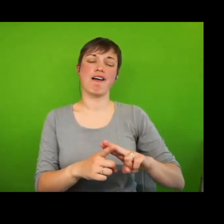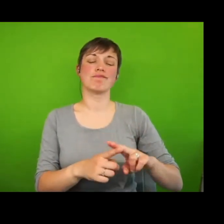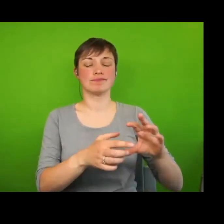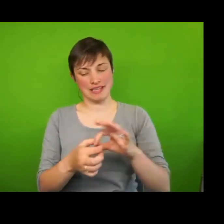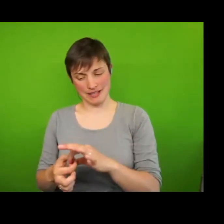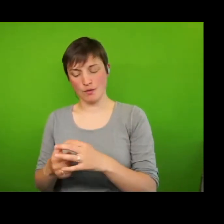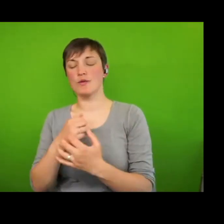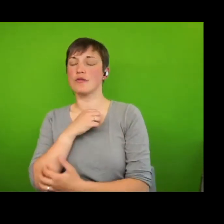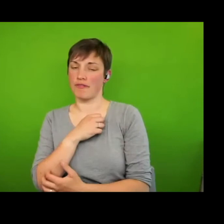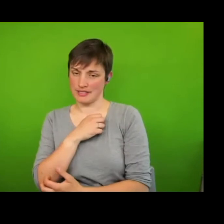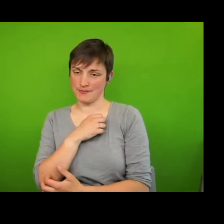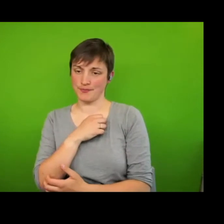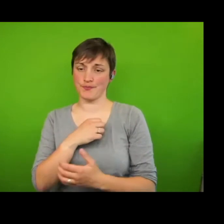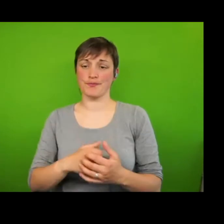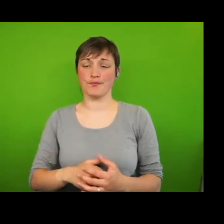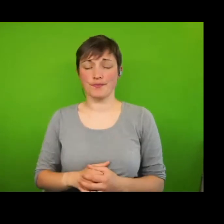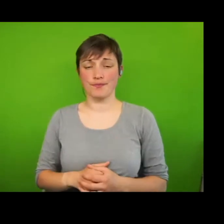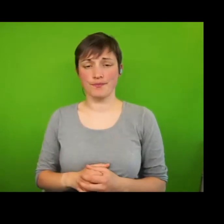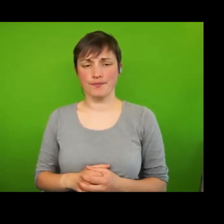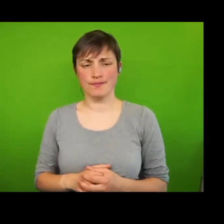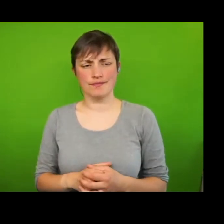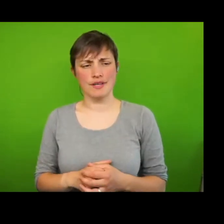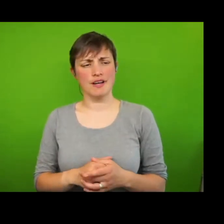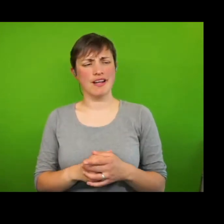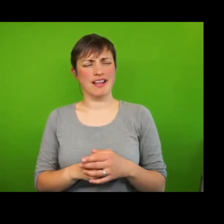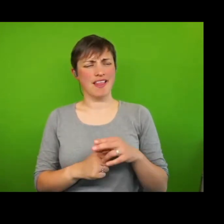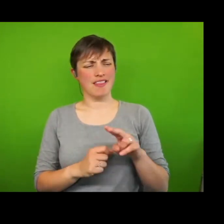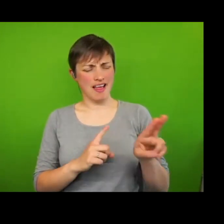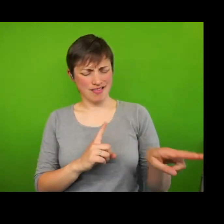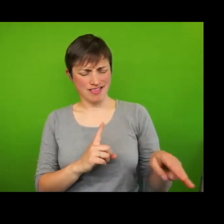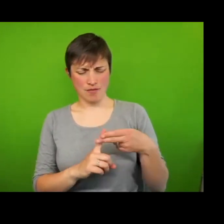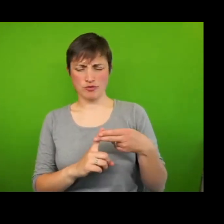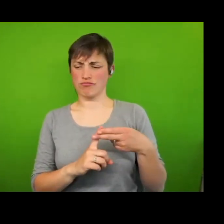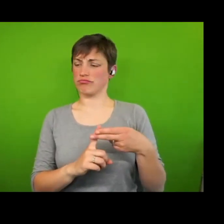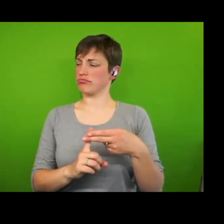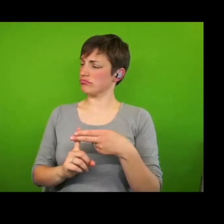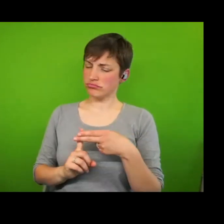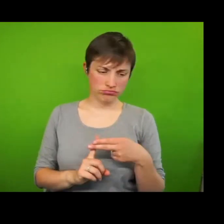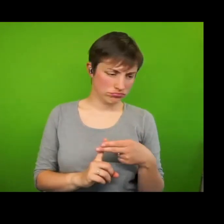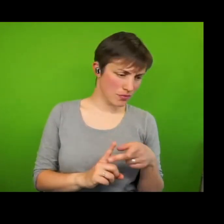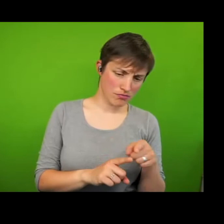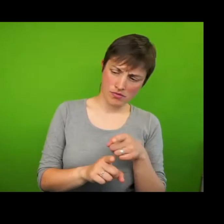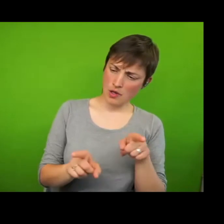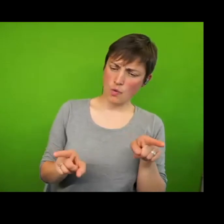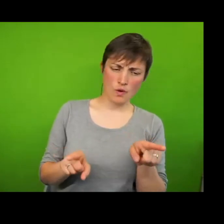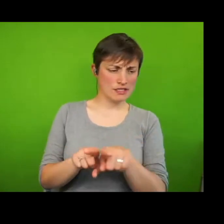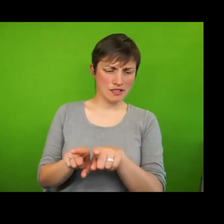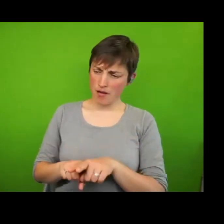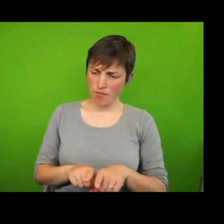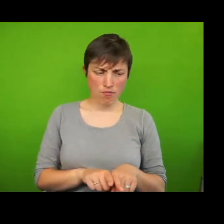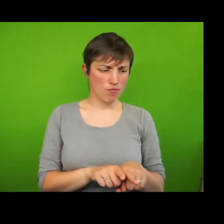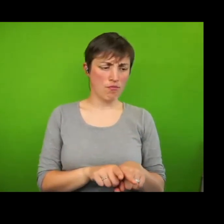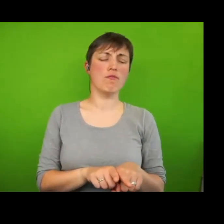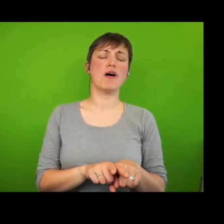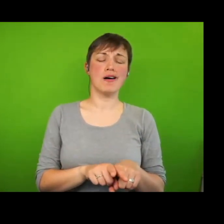Acceptance of the label in turn makes it easier to identify with others living in poverty and thereby develop the collective